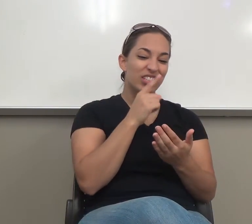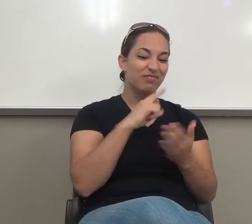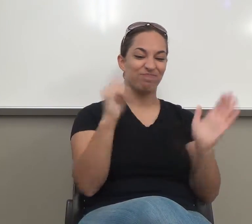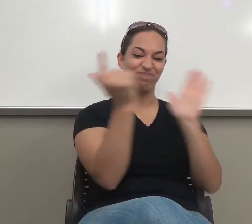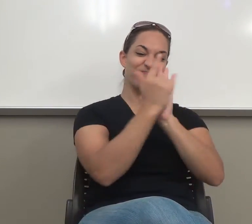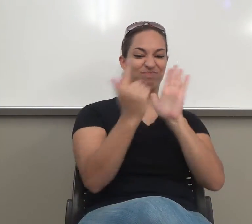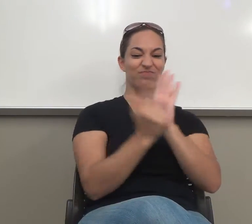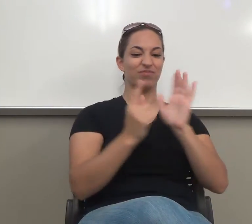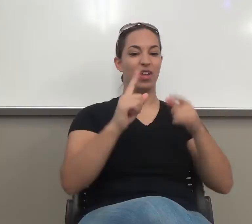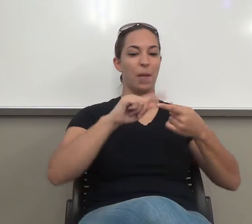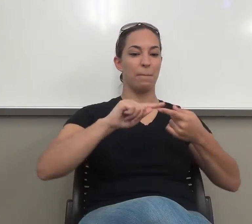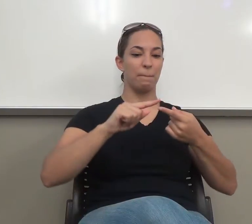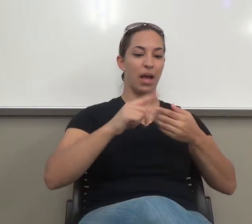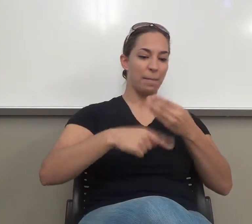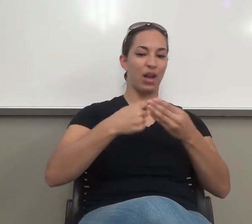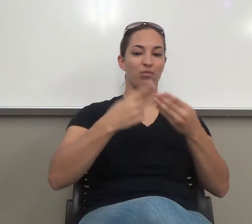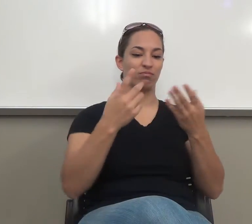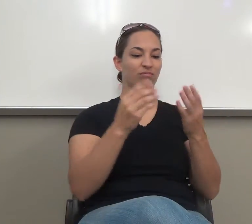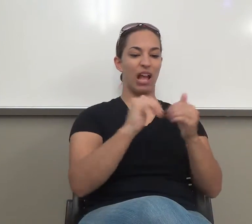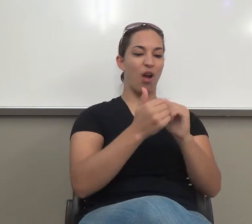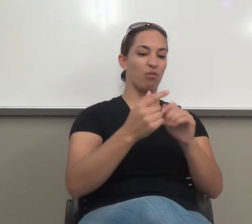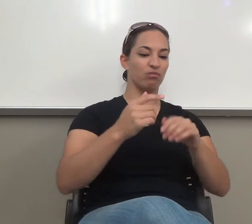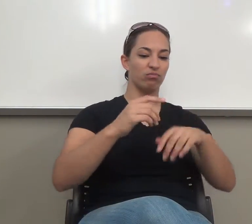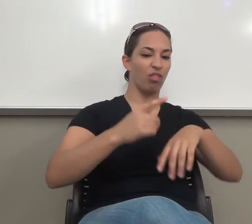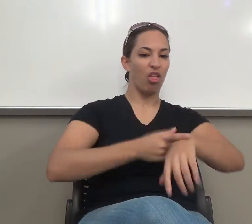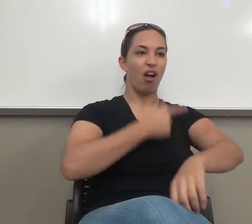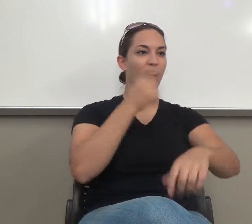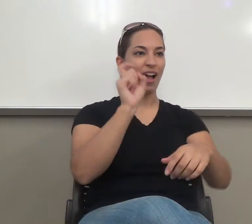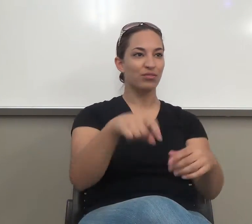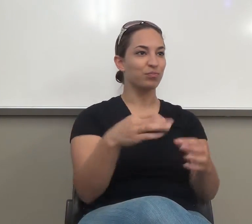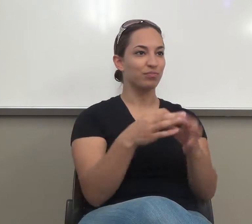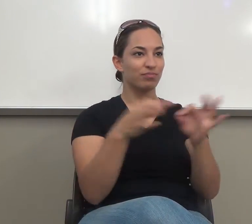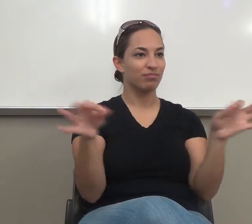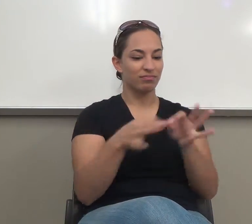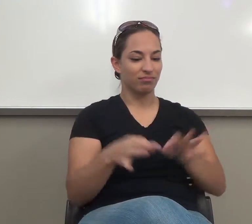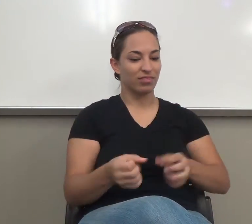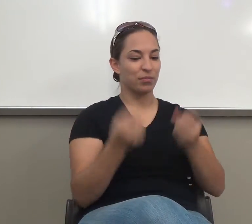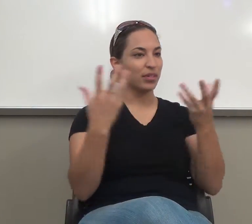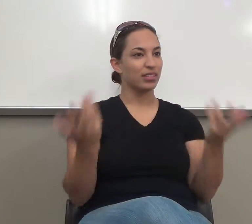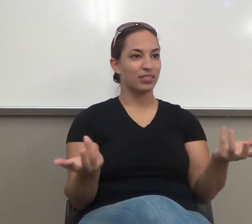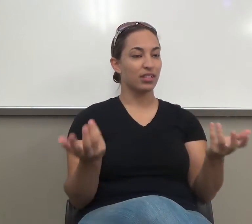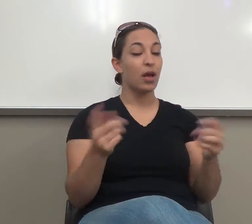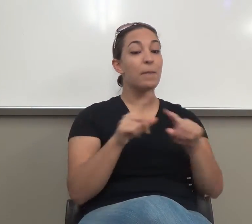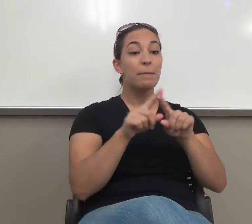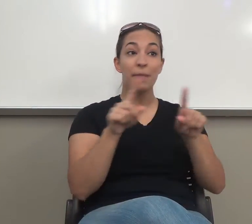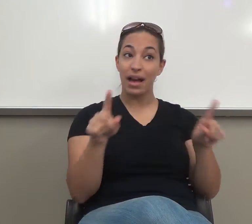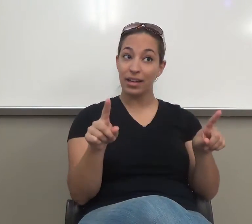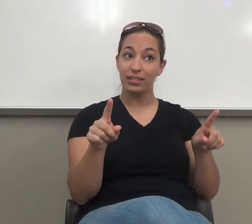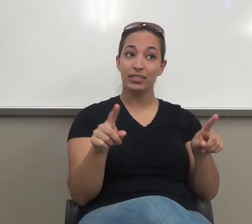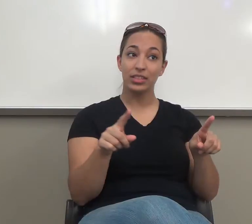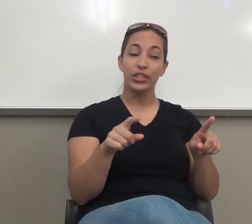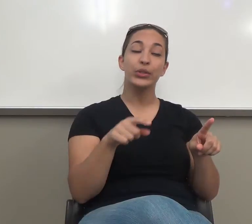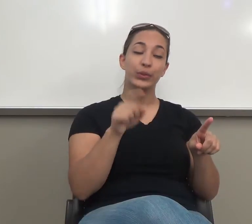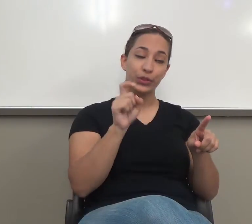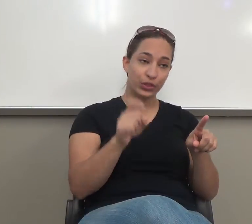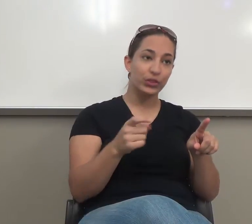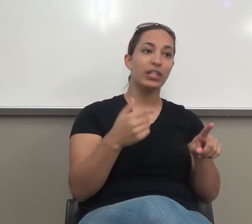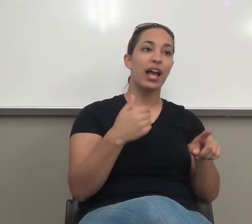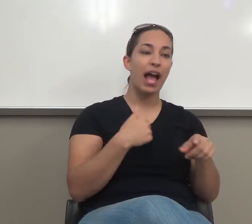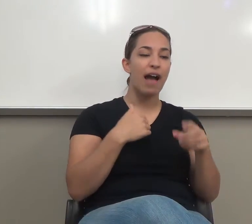What a paragraph does have to have is a topic sentence that states, as this follows a dominant